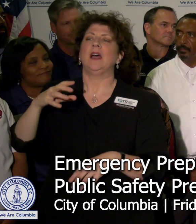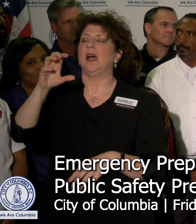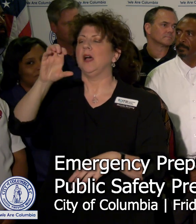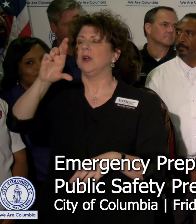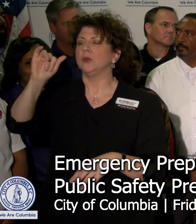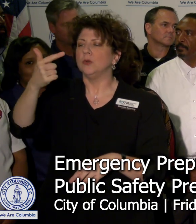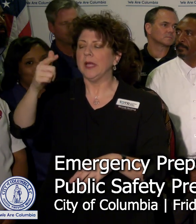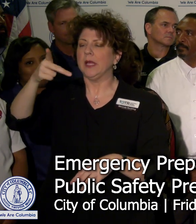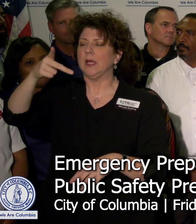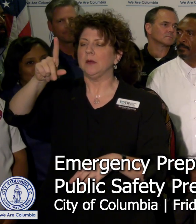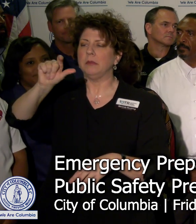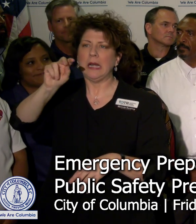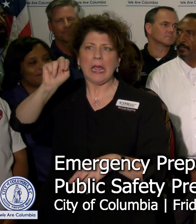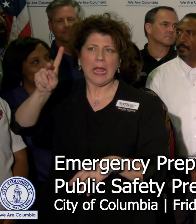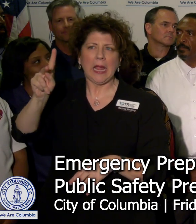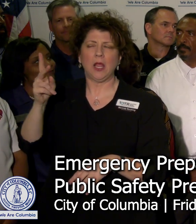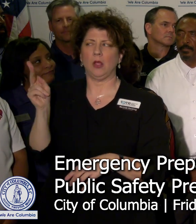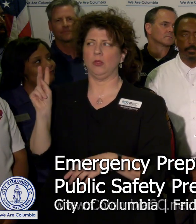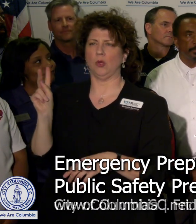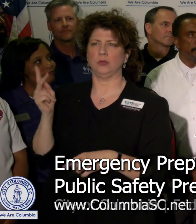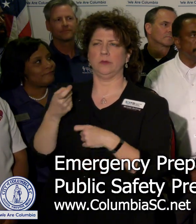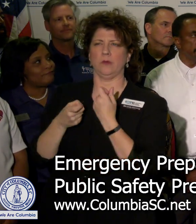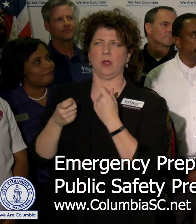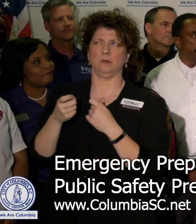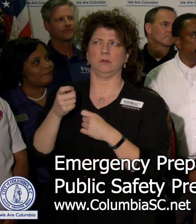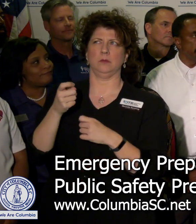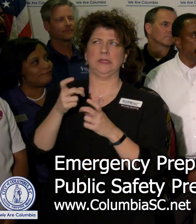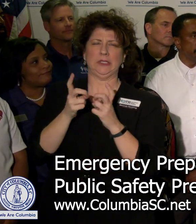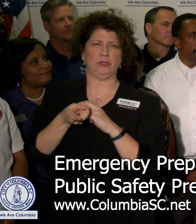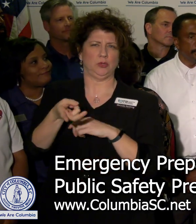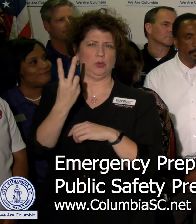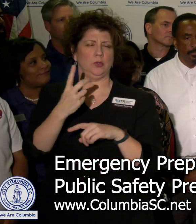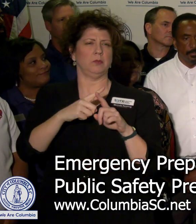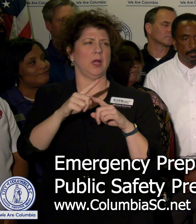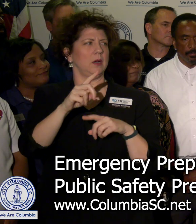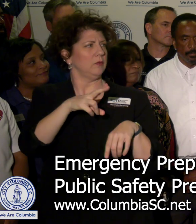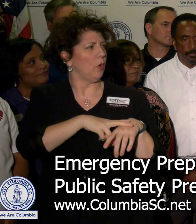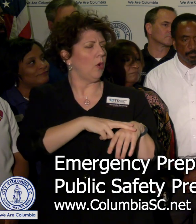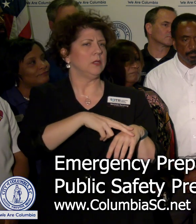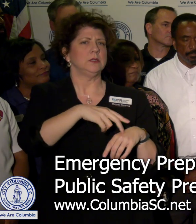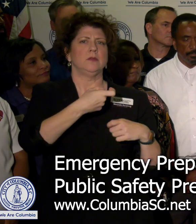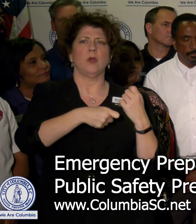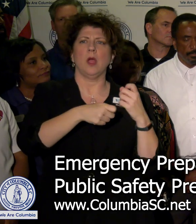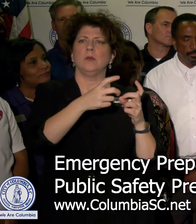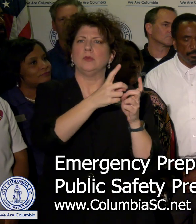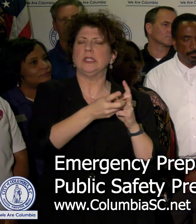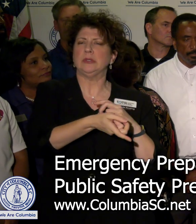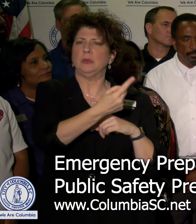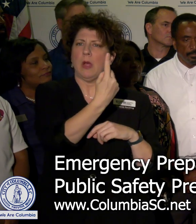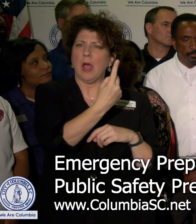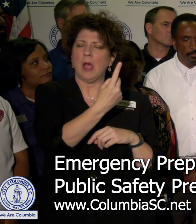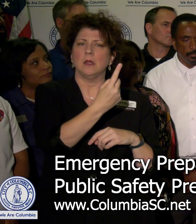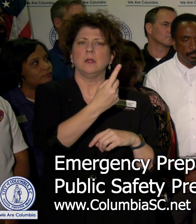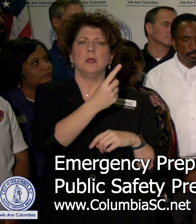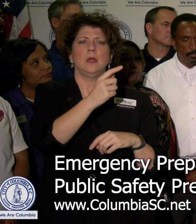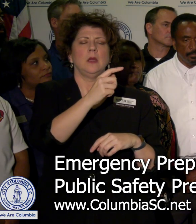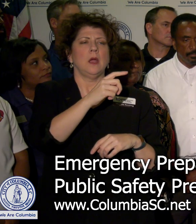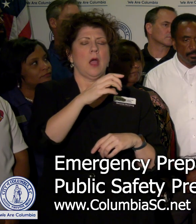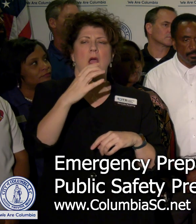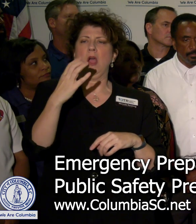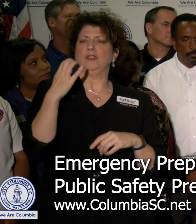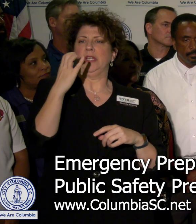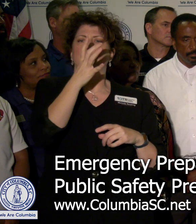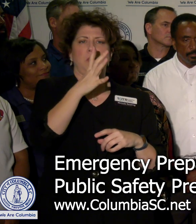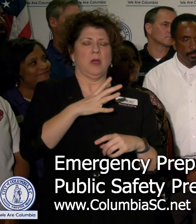and I think those are the two commissioners from Richland two. Of course our commissioners from Richland School District one are able chairwoman